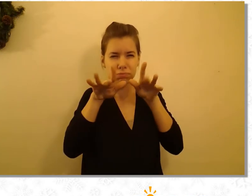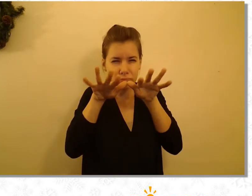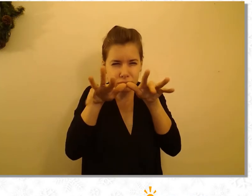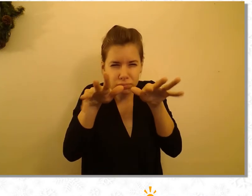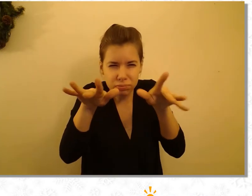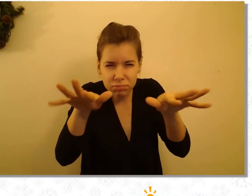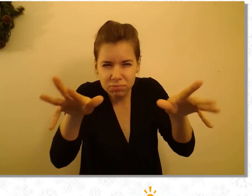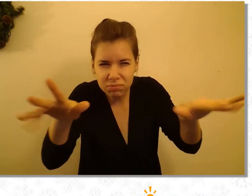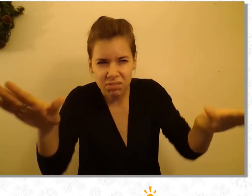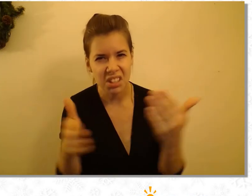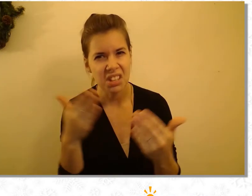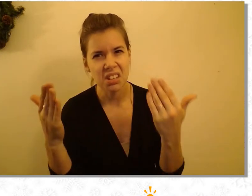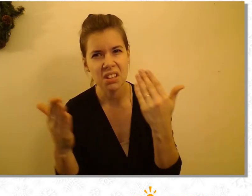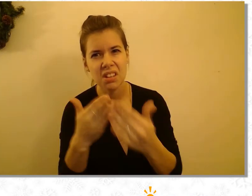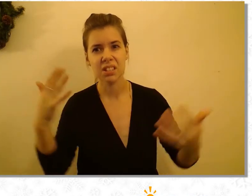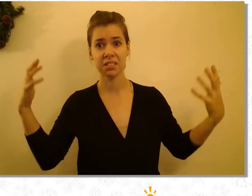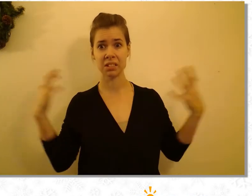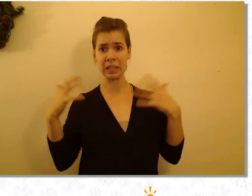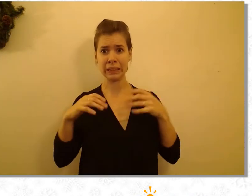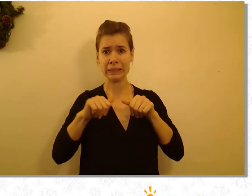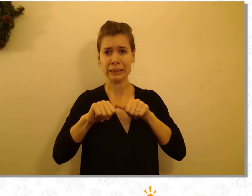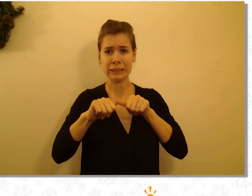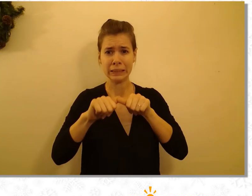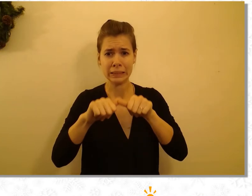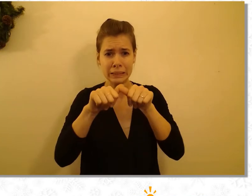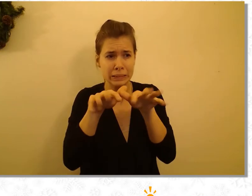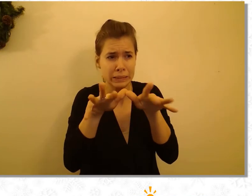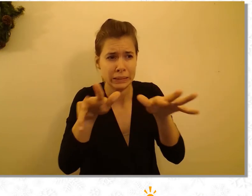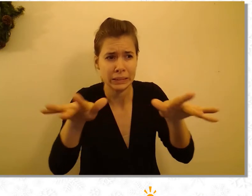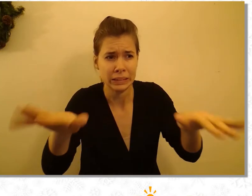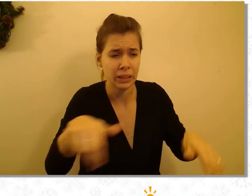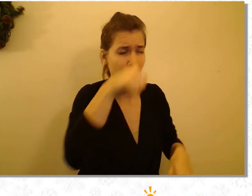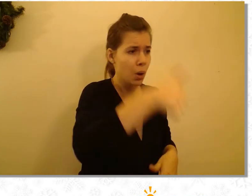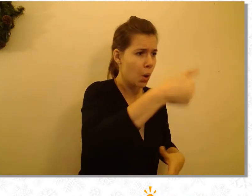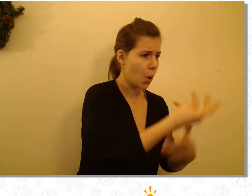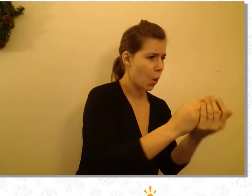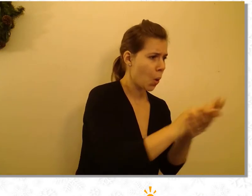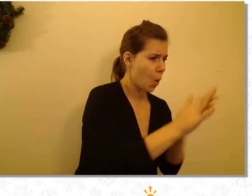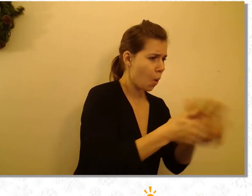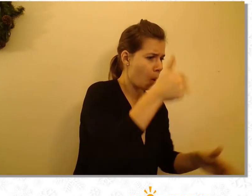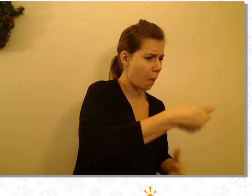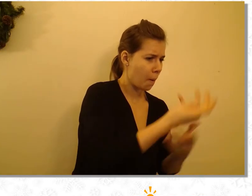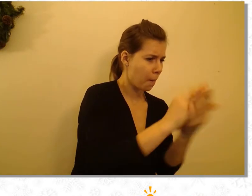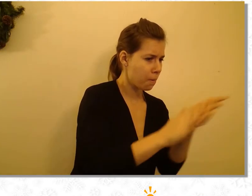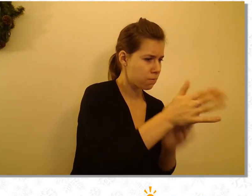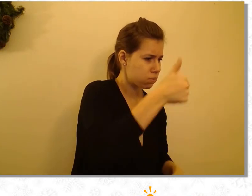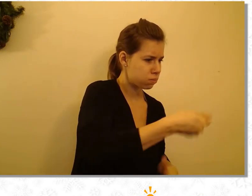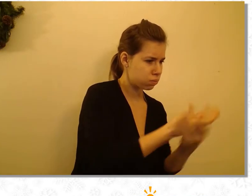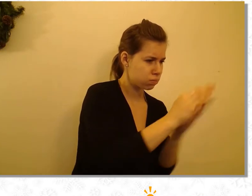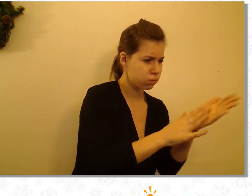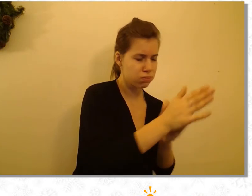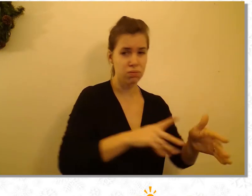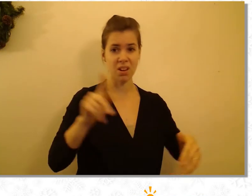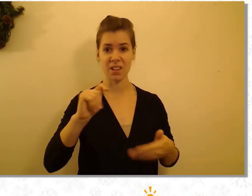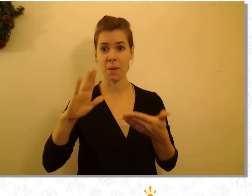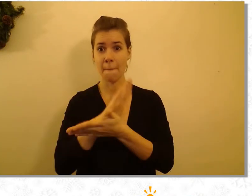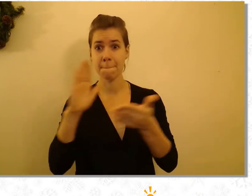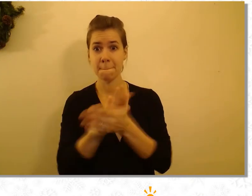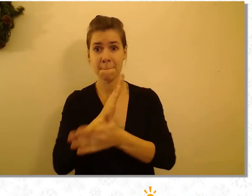scary, scary, scary, scary spiral, use your Purell, wash hands like hell, share Cottonelle, that would be